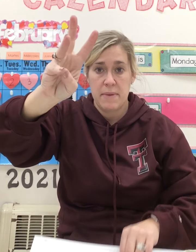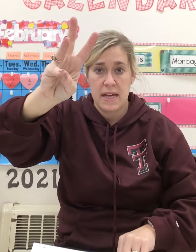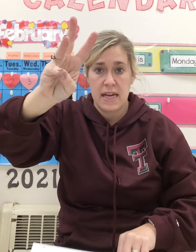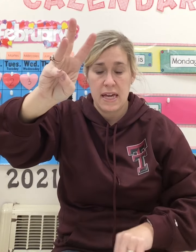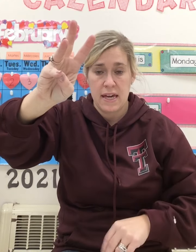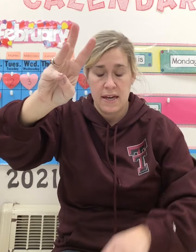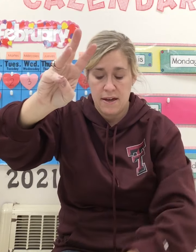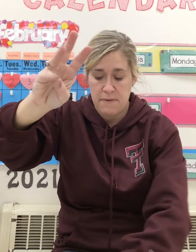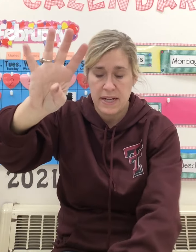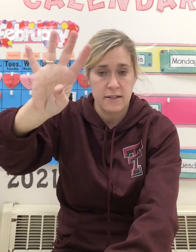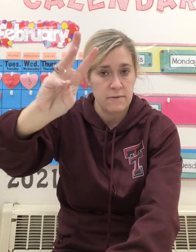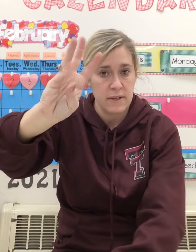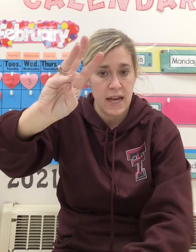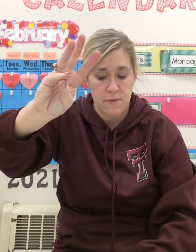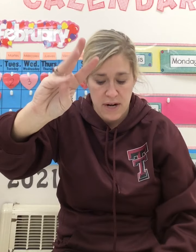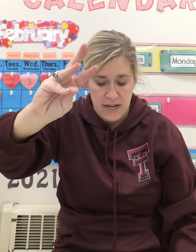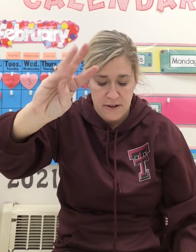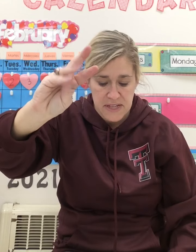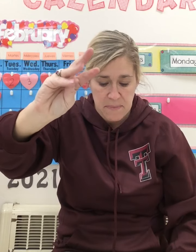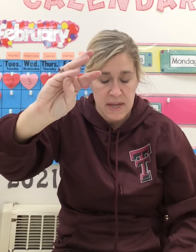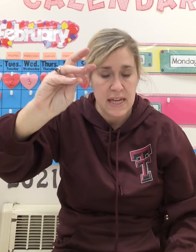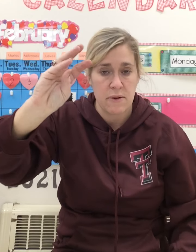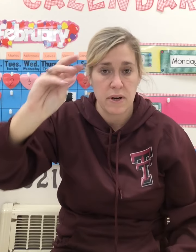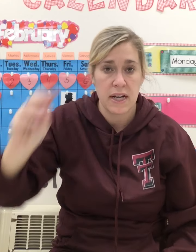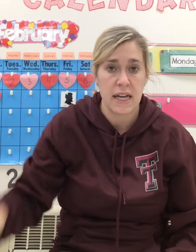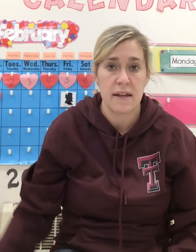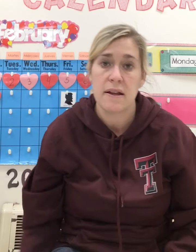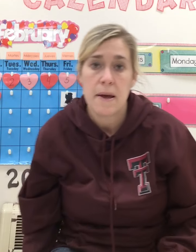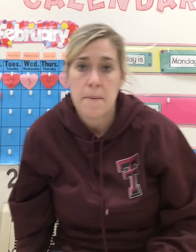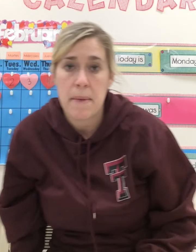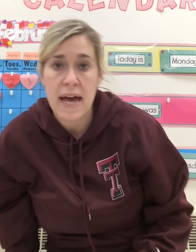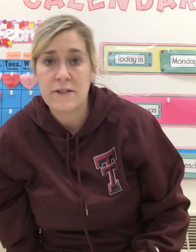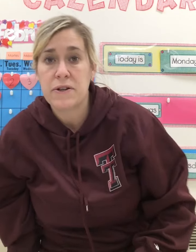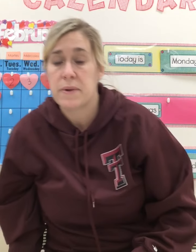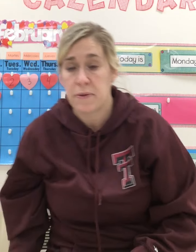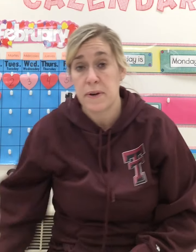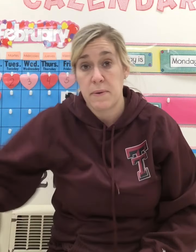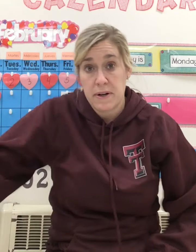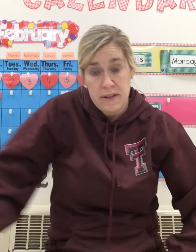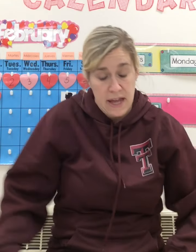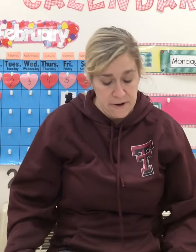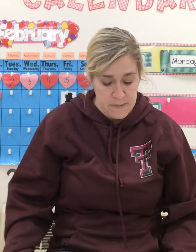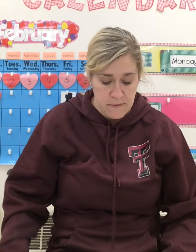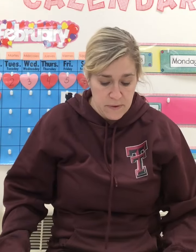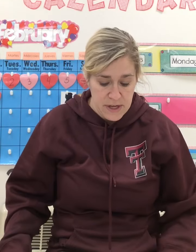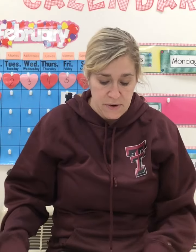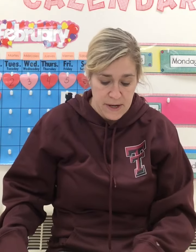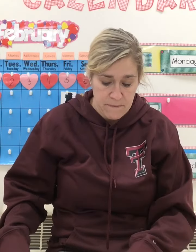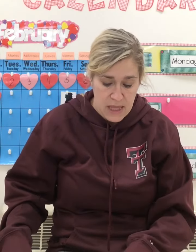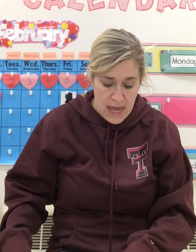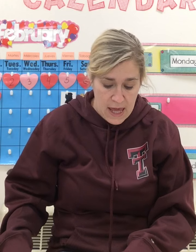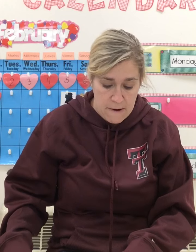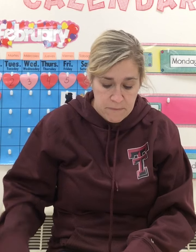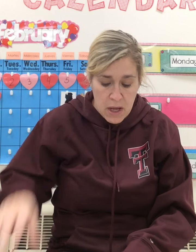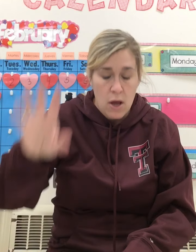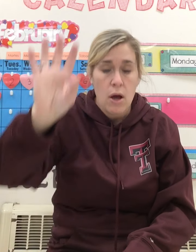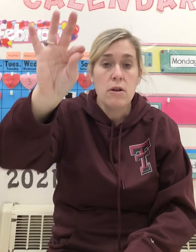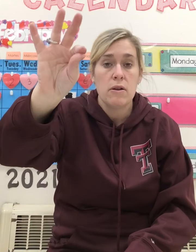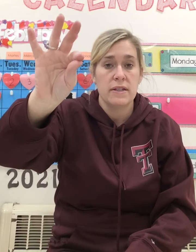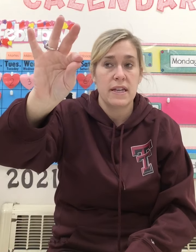Pinky. Alright, again, we're not going to use that pinky. We're going to master it with three letters before we do it. Okay? Let's